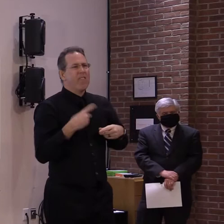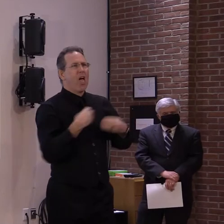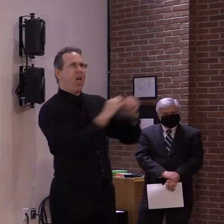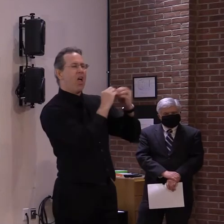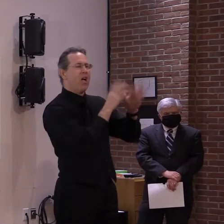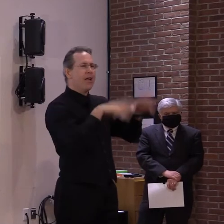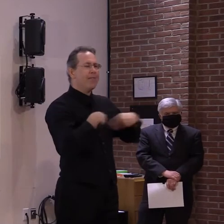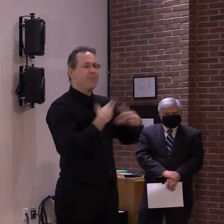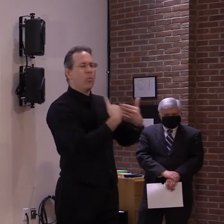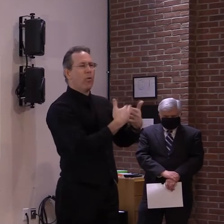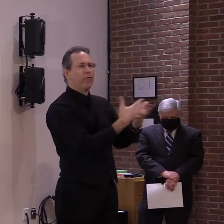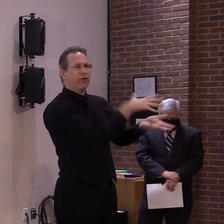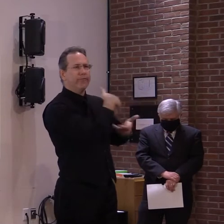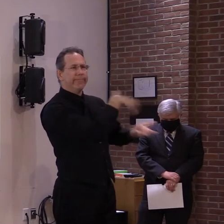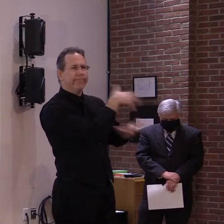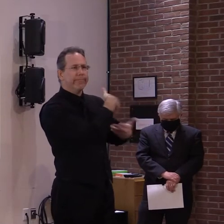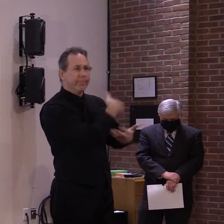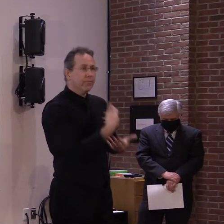Lisa, the AP.